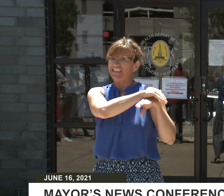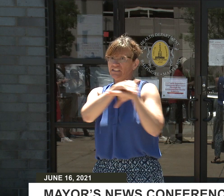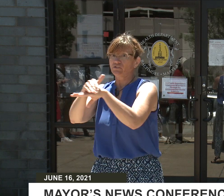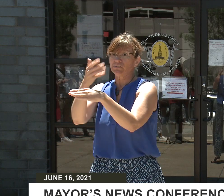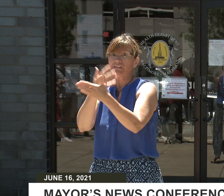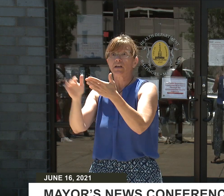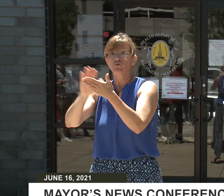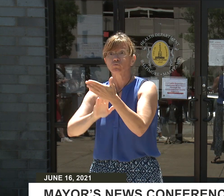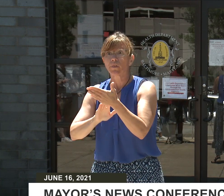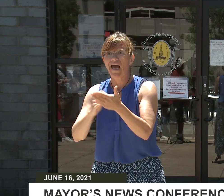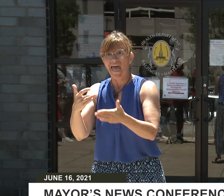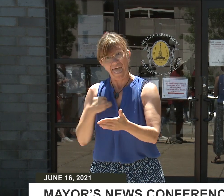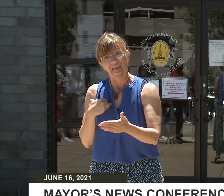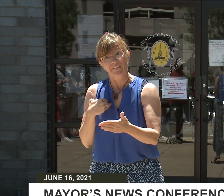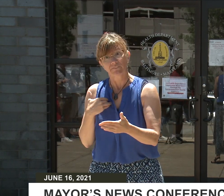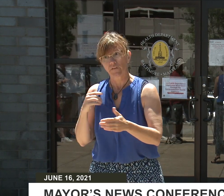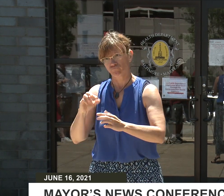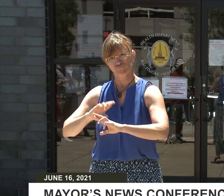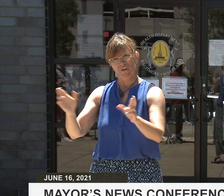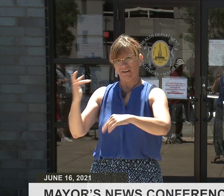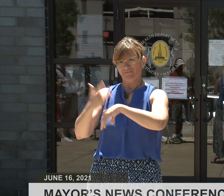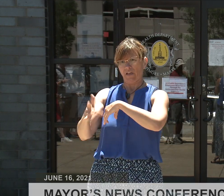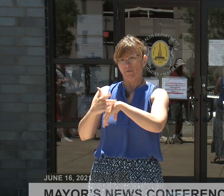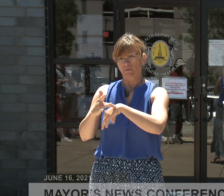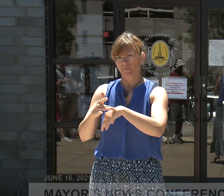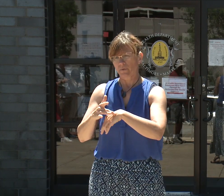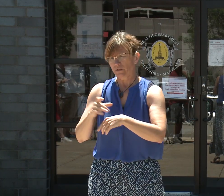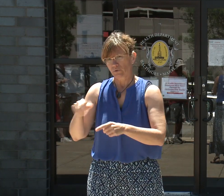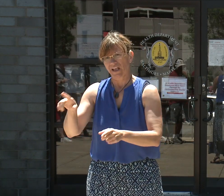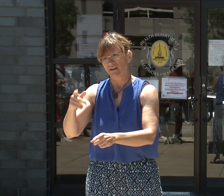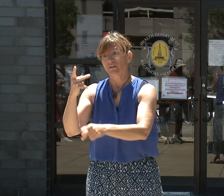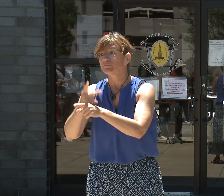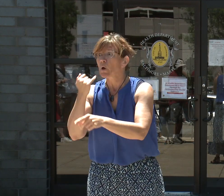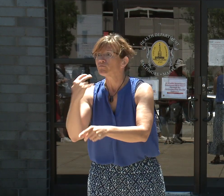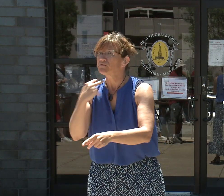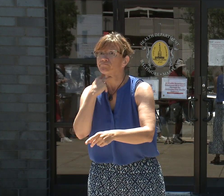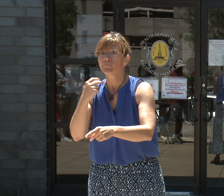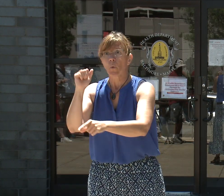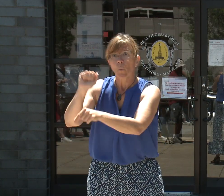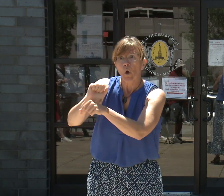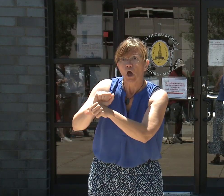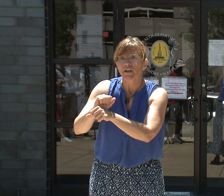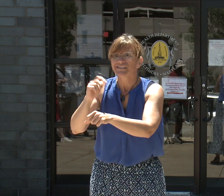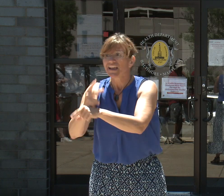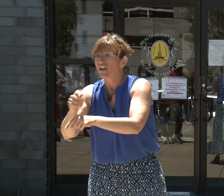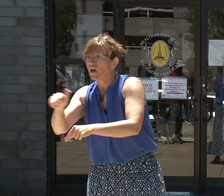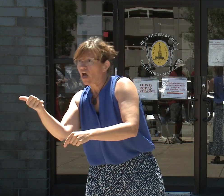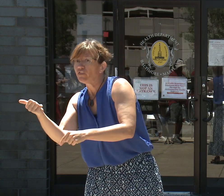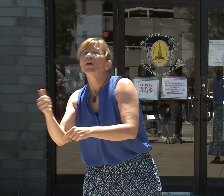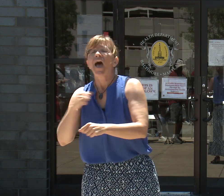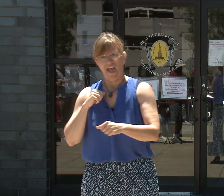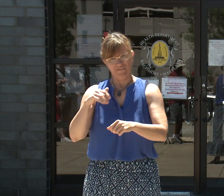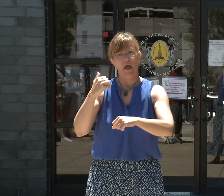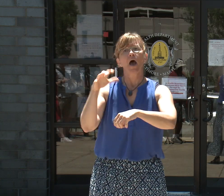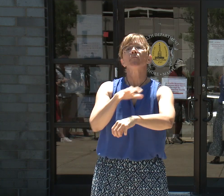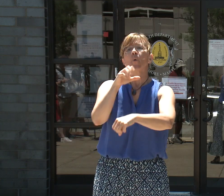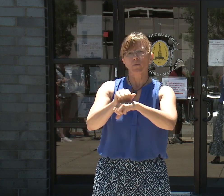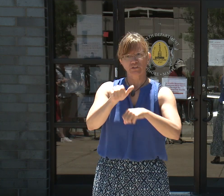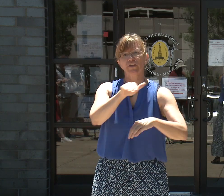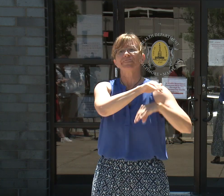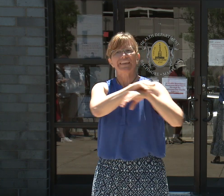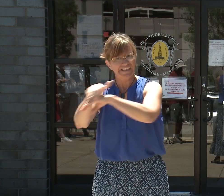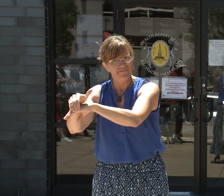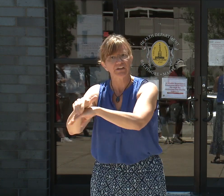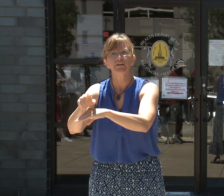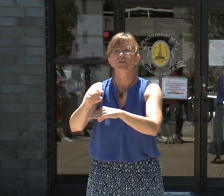who are working or caring for others during the day. The health department will continue to provide access and information about the